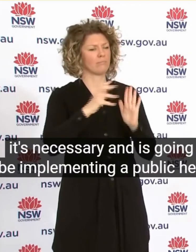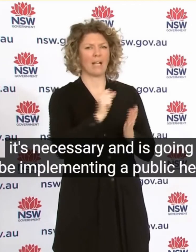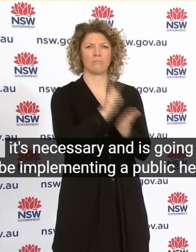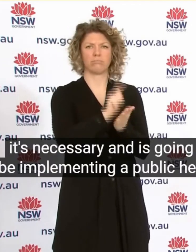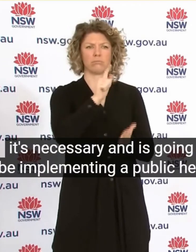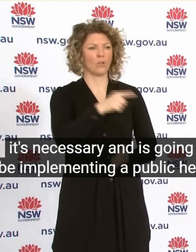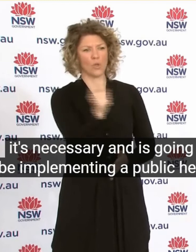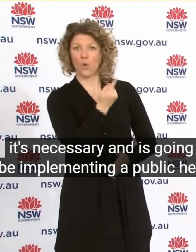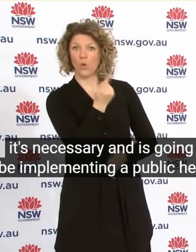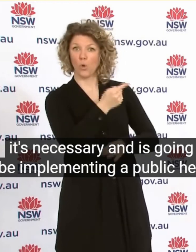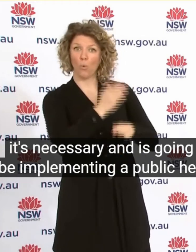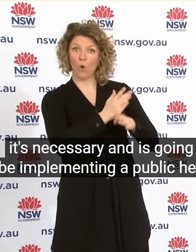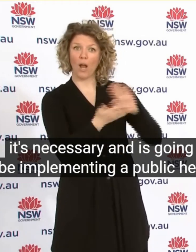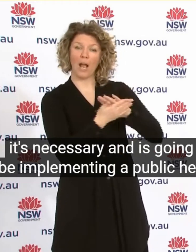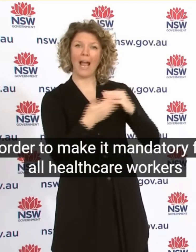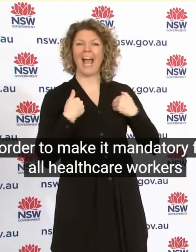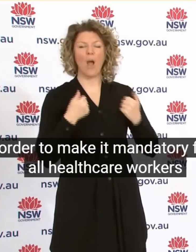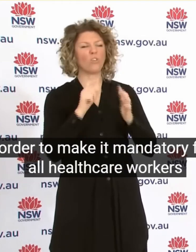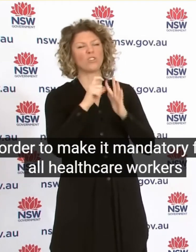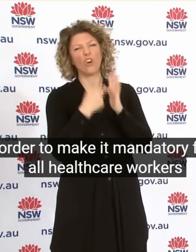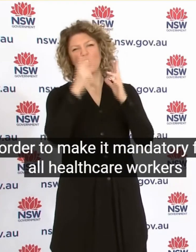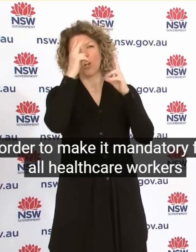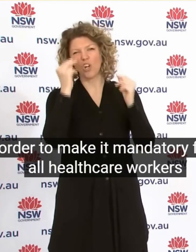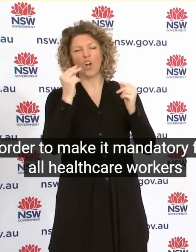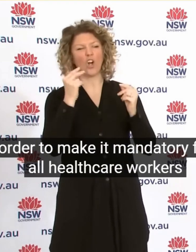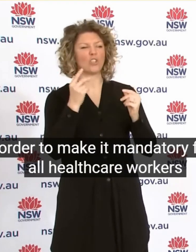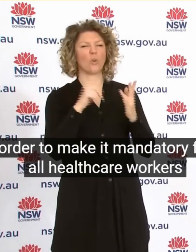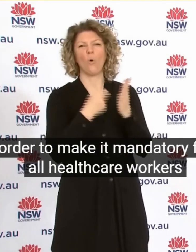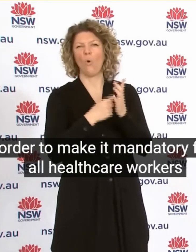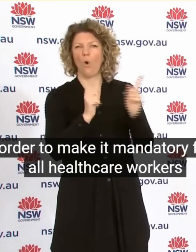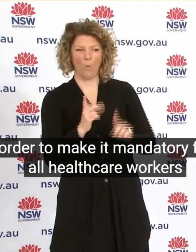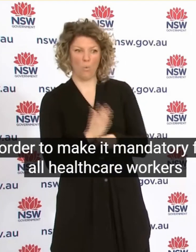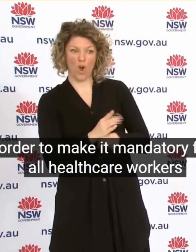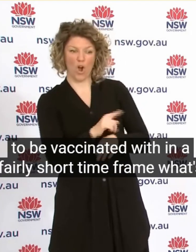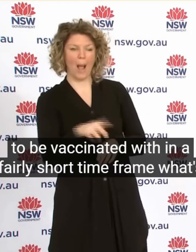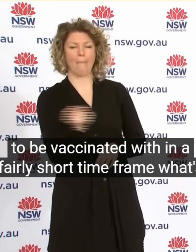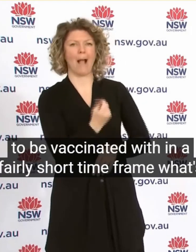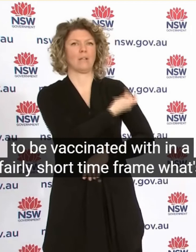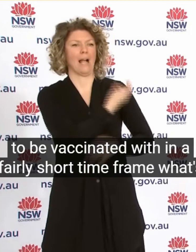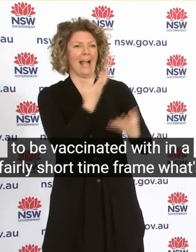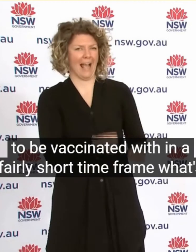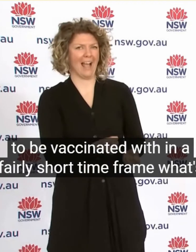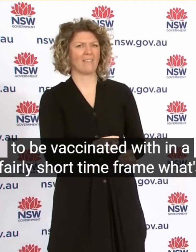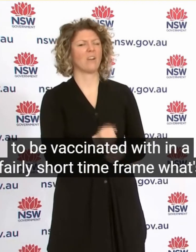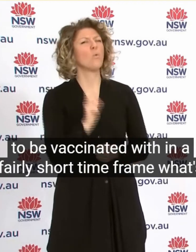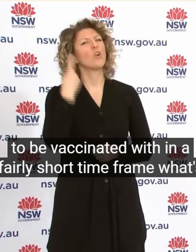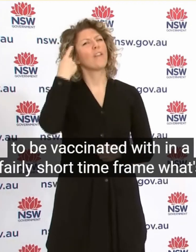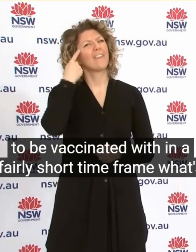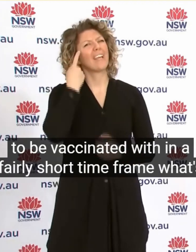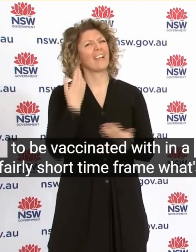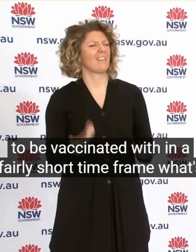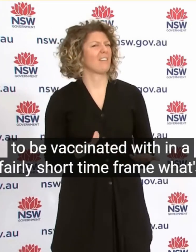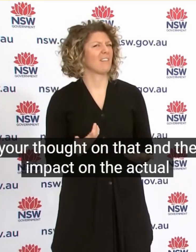Well The Prime Minister Has Just Started Speaking In Canberra We Are Going To Monitor